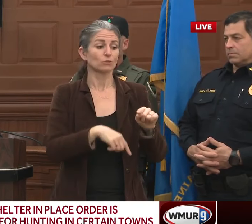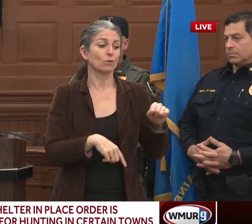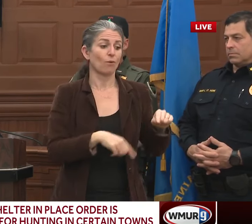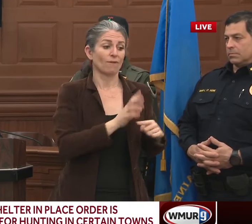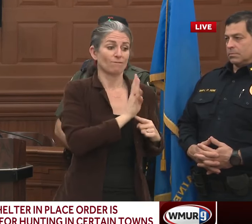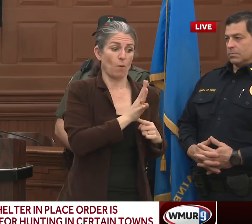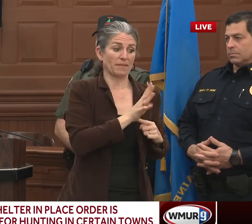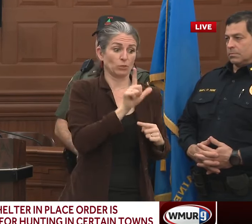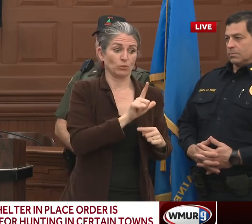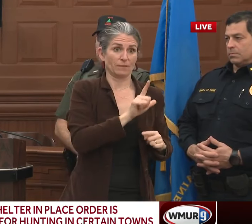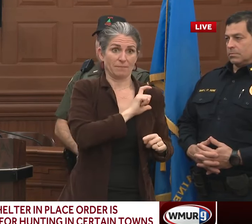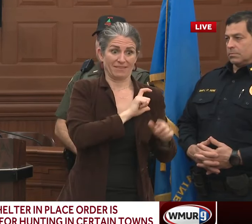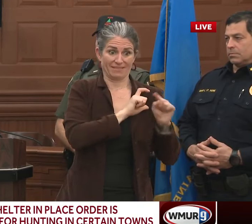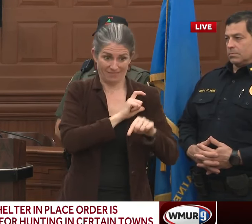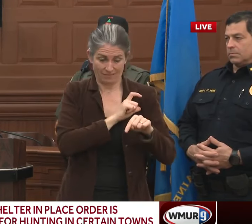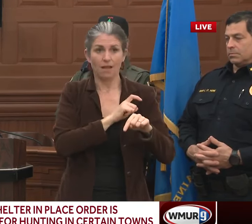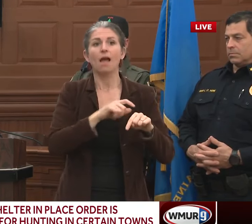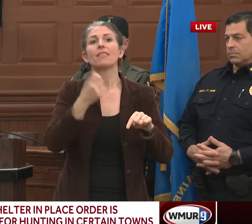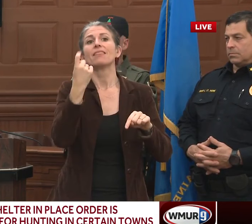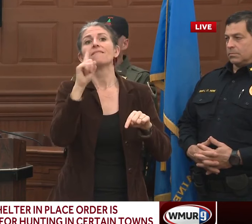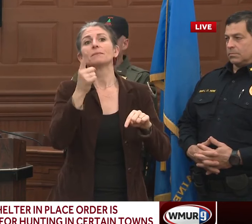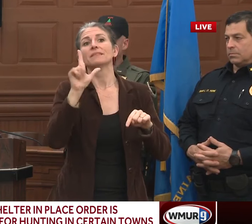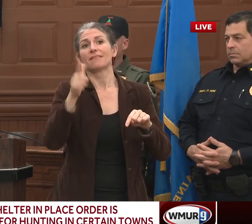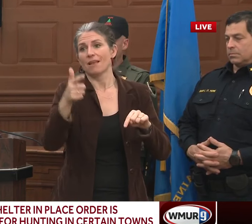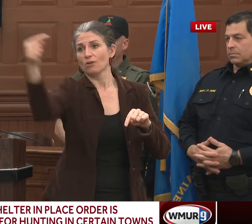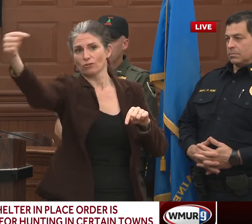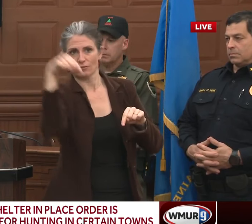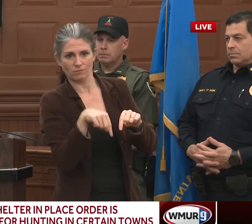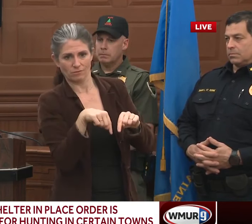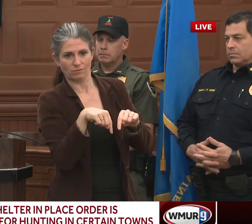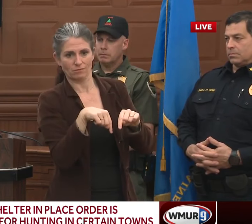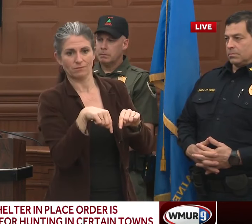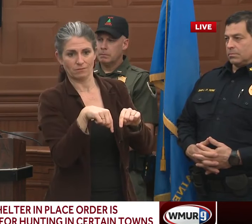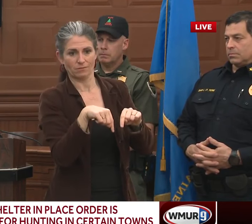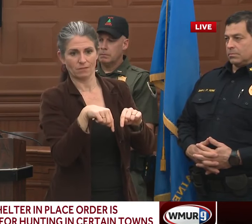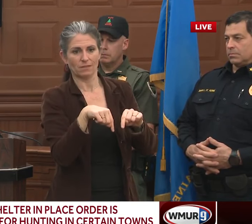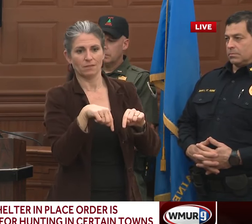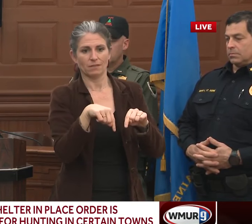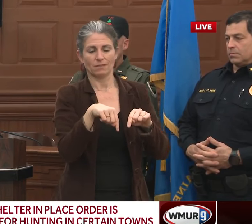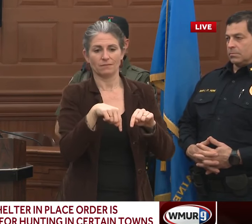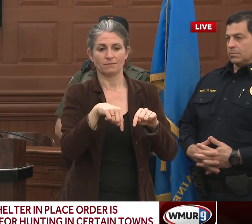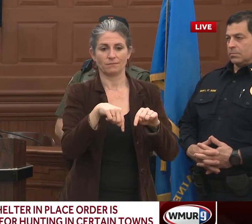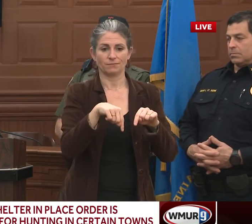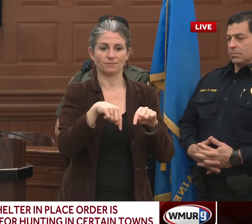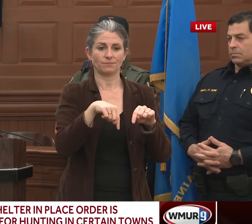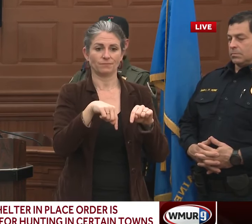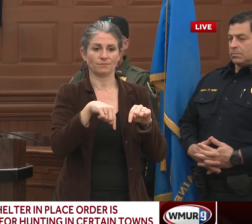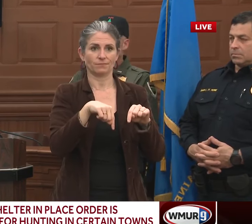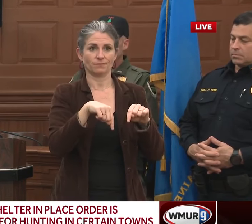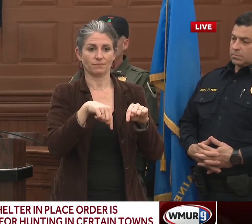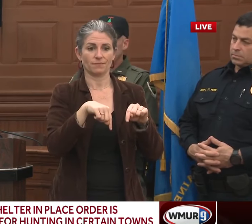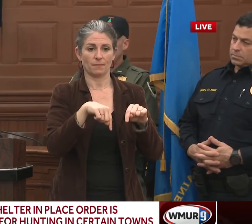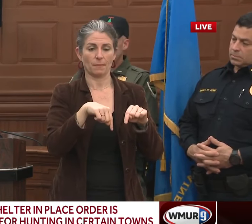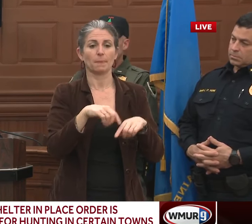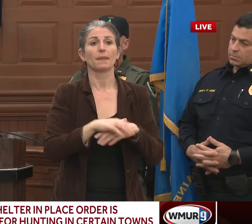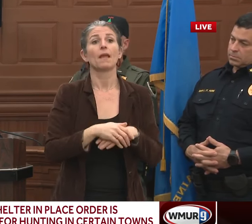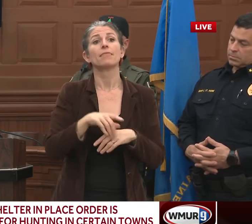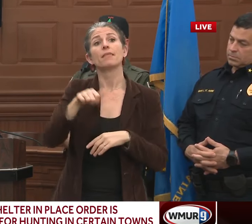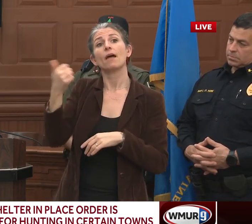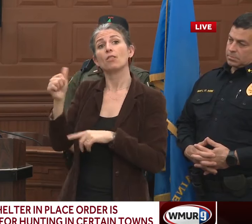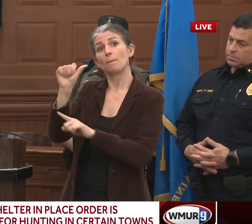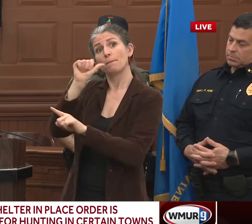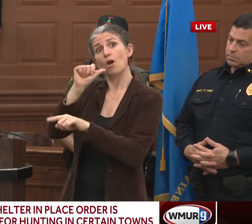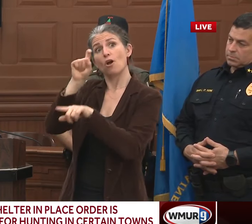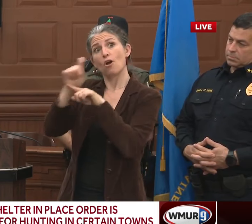The second set of calls, as we've discussed, came in at 7.08, so this is the bar and grill. And the first Lewiston officer is